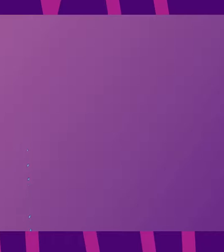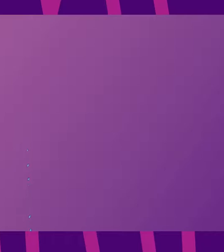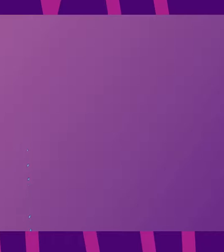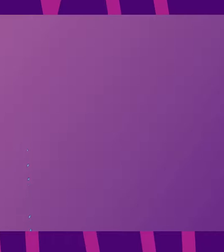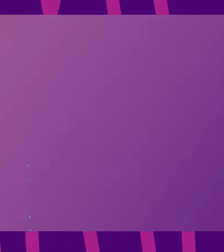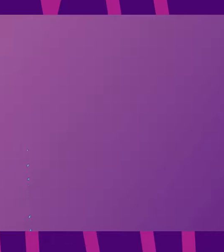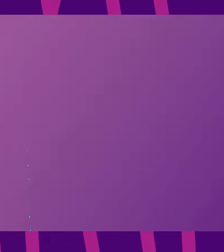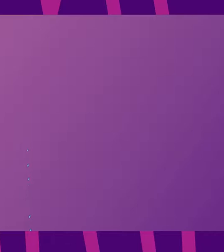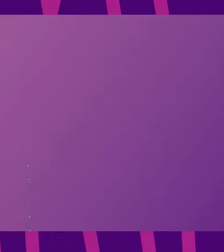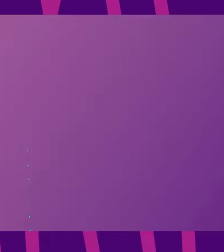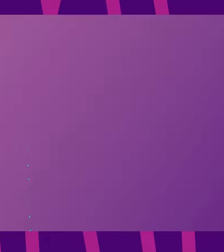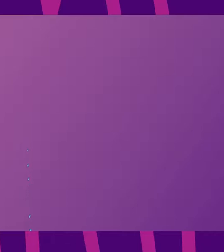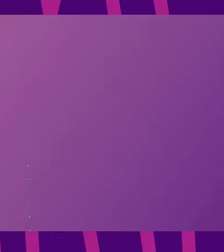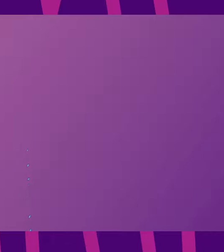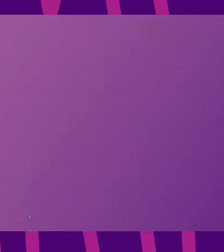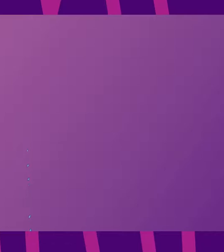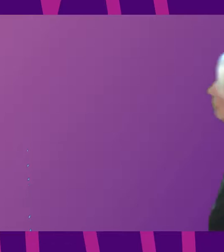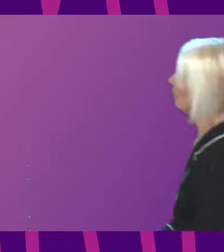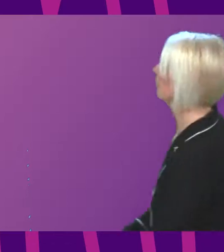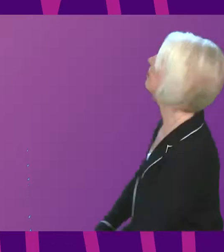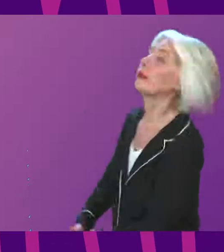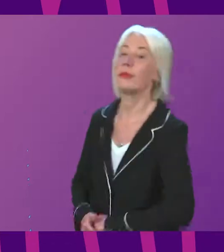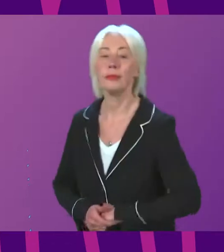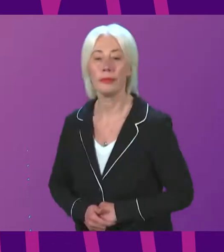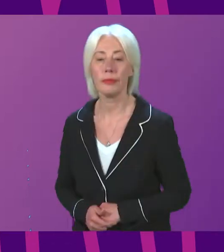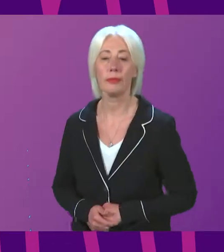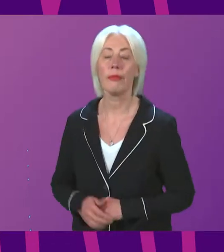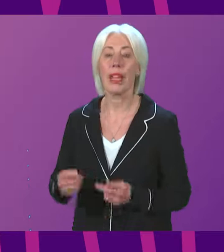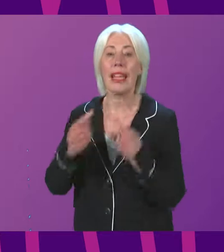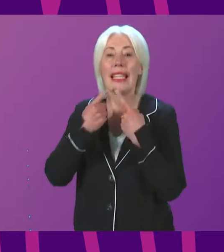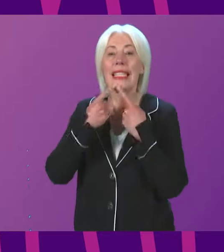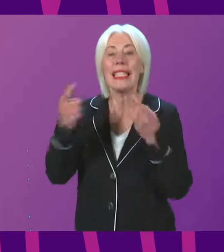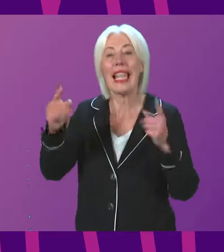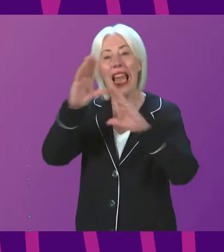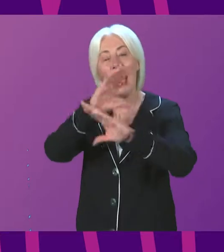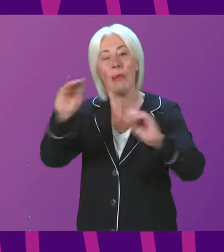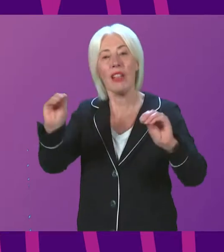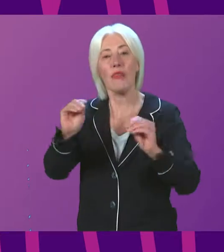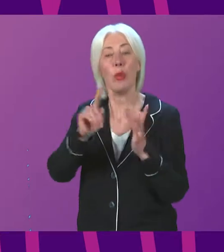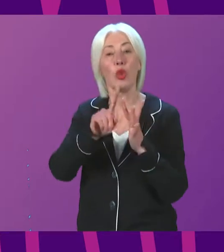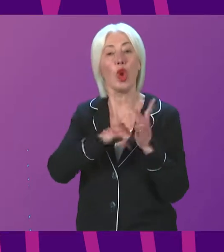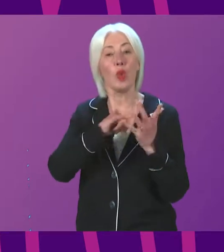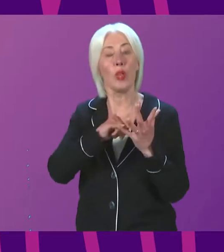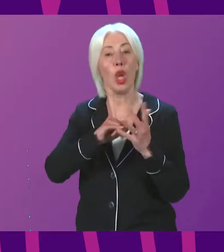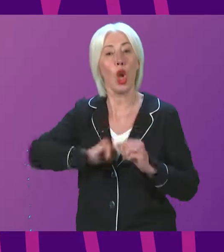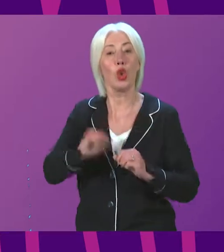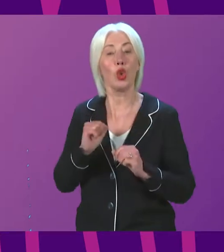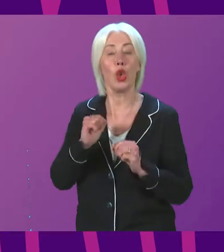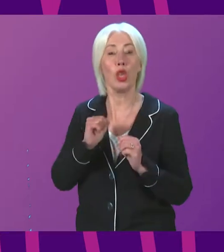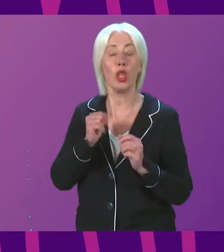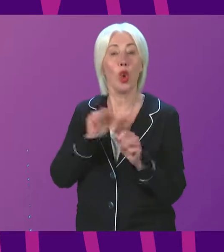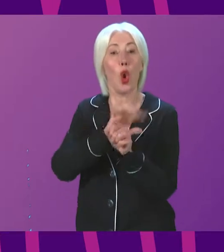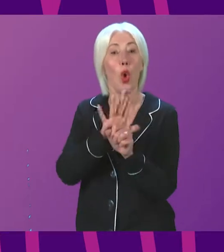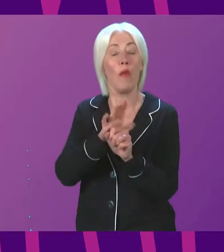The next item of business is a statement by John Swinney on the Scottish Covid-19 Inquiry. The Cabinet Secretary